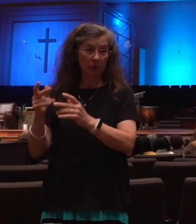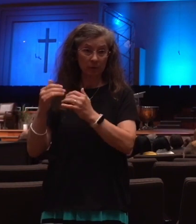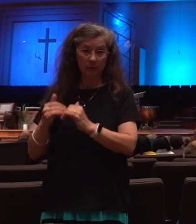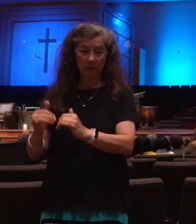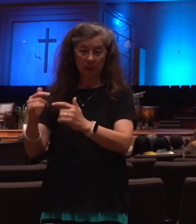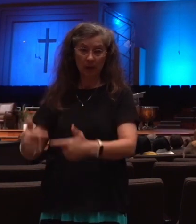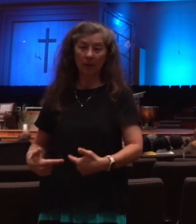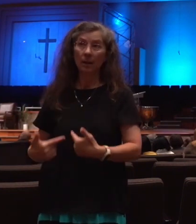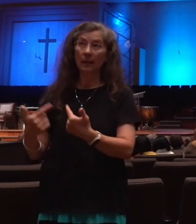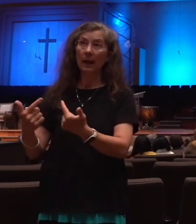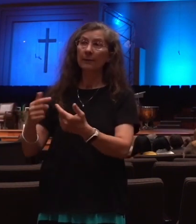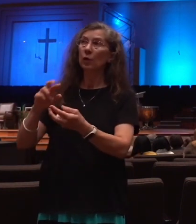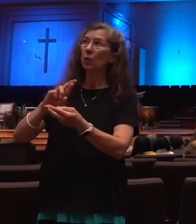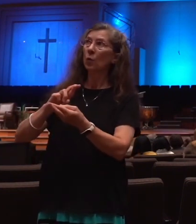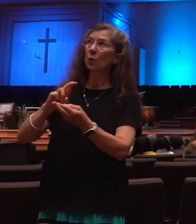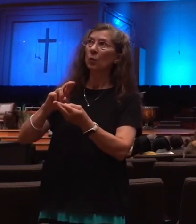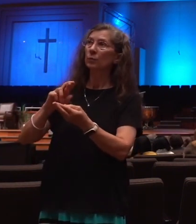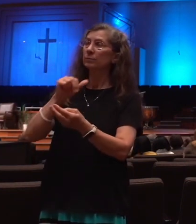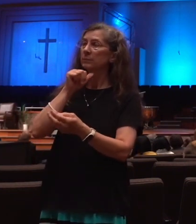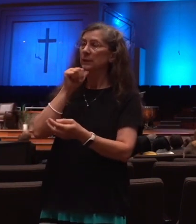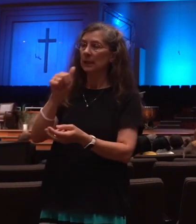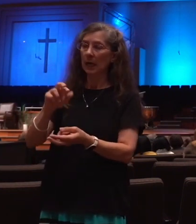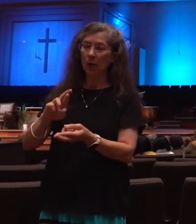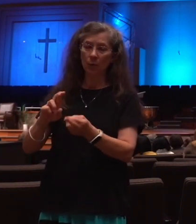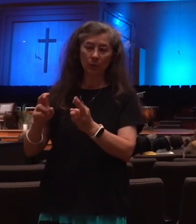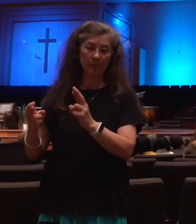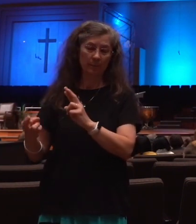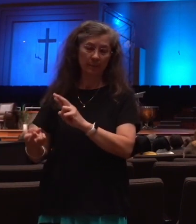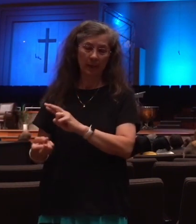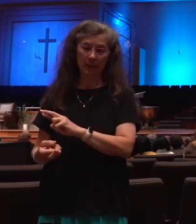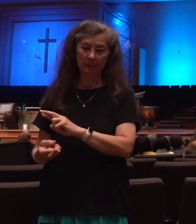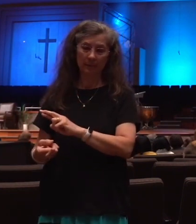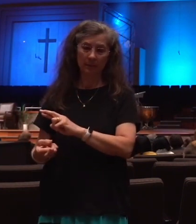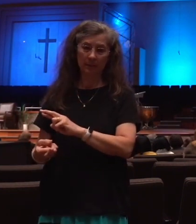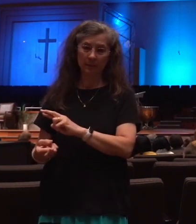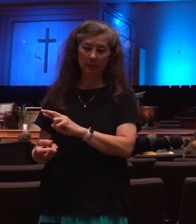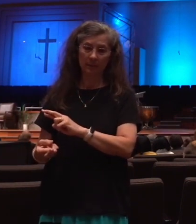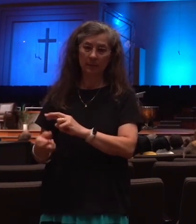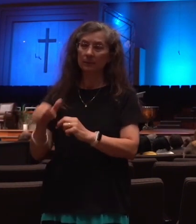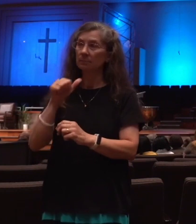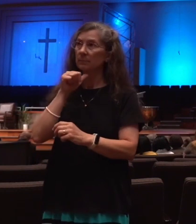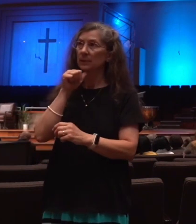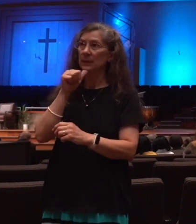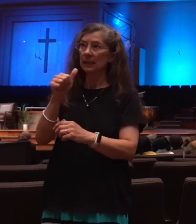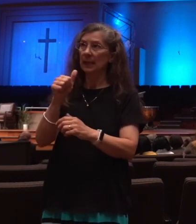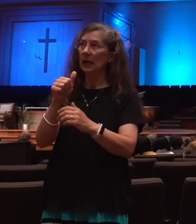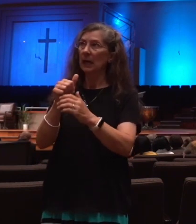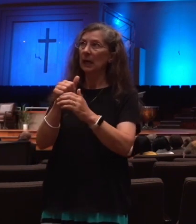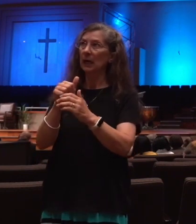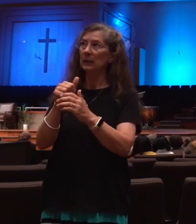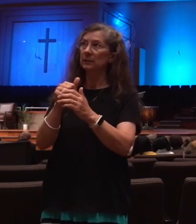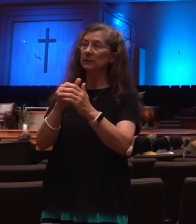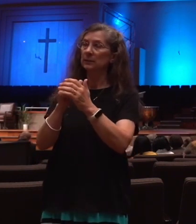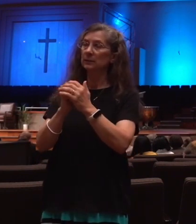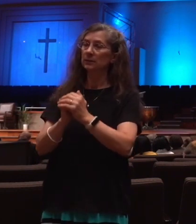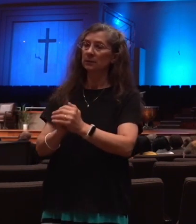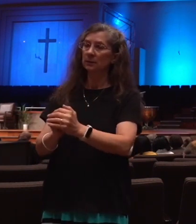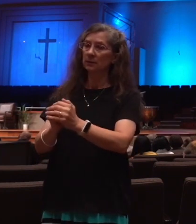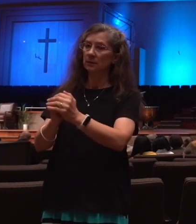repented not of the works of their hands, that they should not worship devils and idols of gold and silver and brass and stone